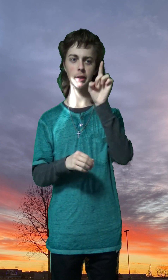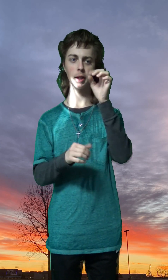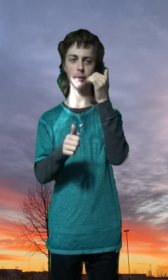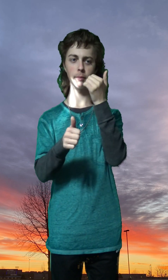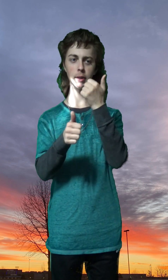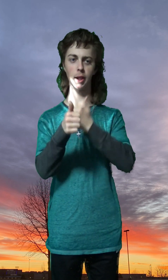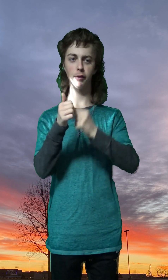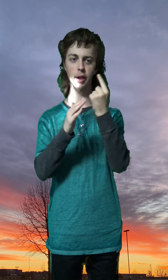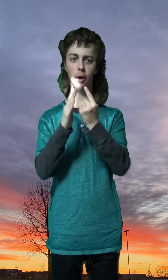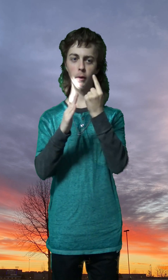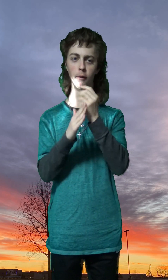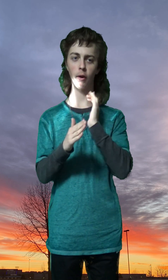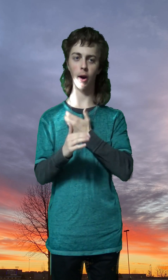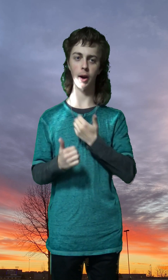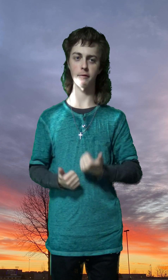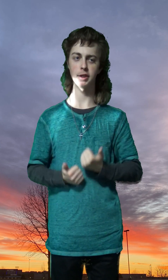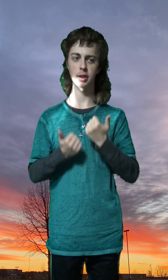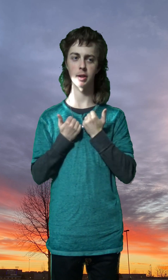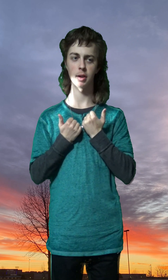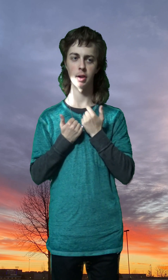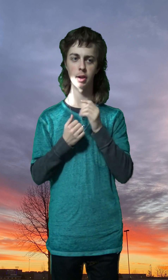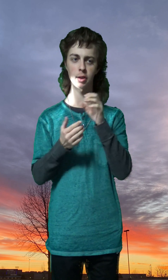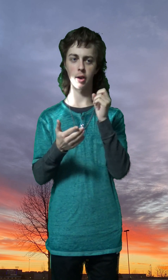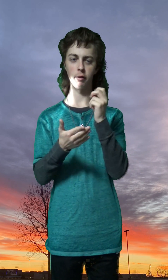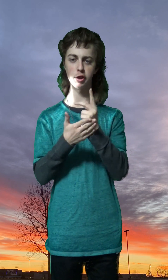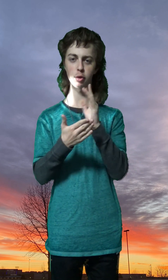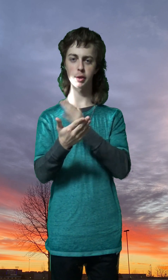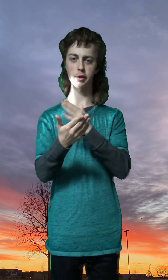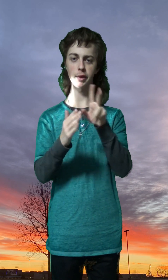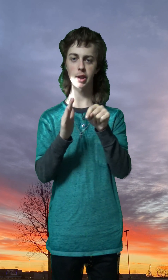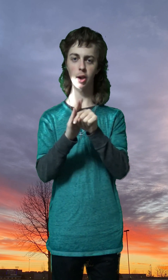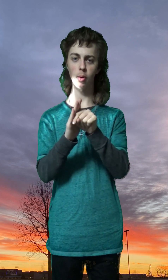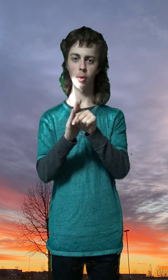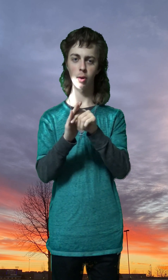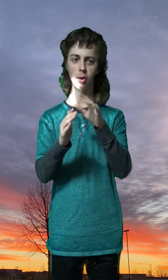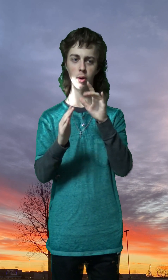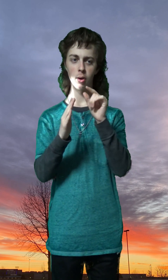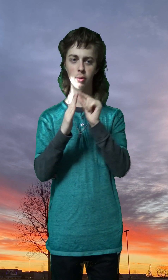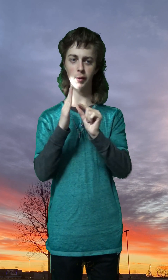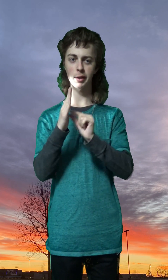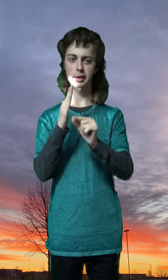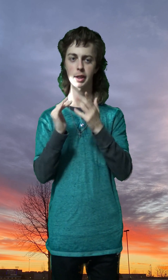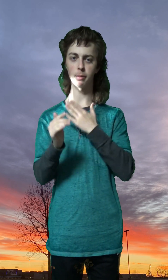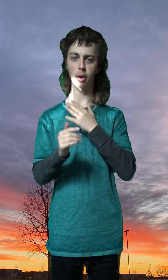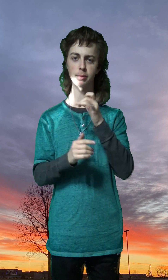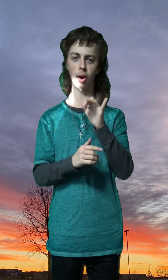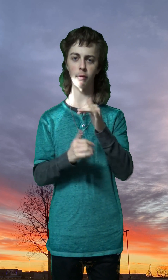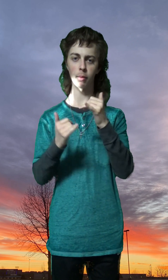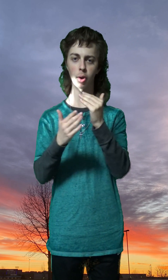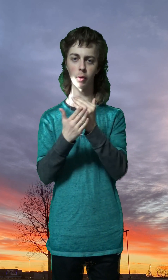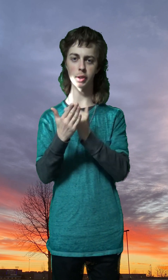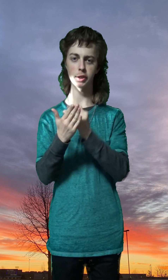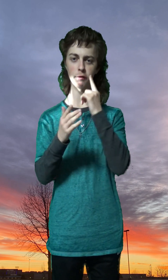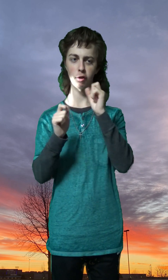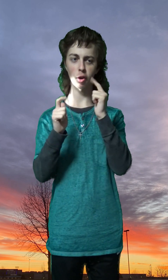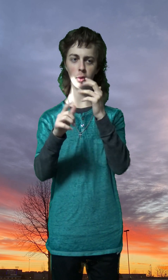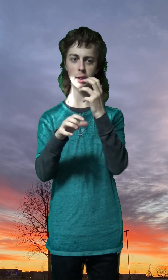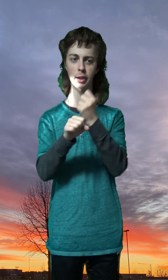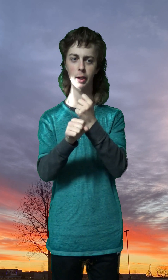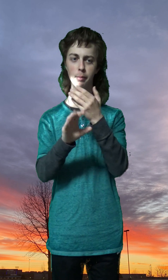him in every hour of our lives There are official music videos, links, and my Spotify playlist where you all can get a